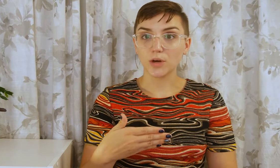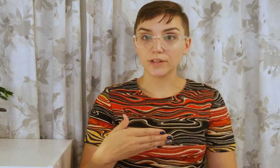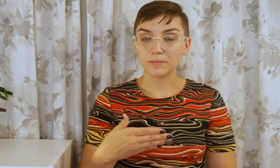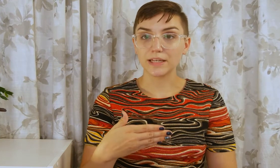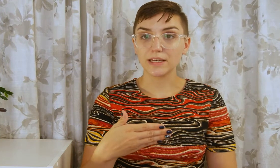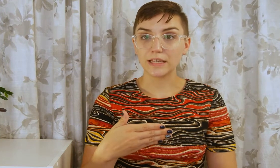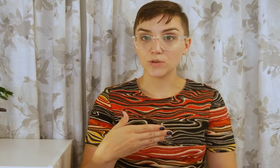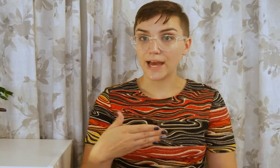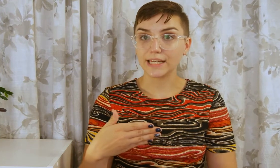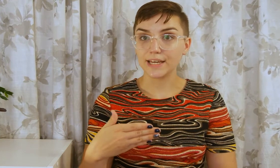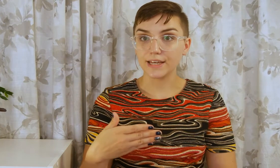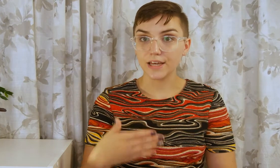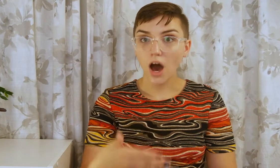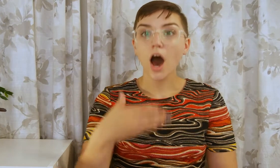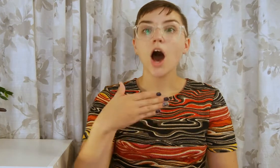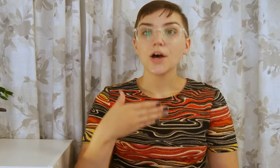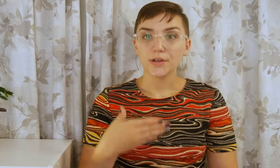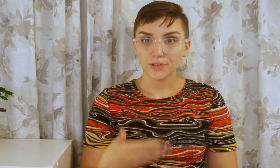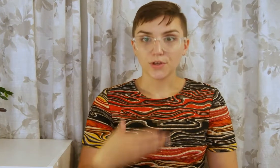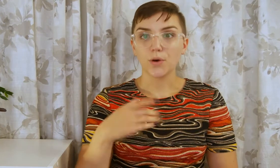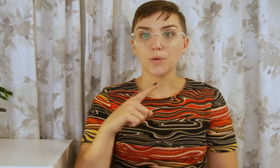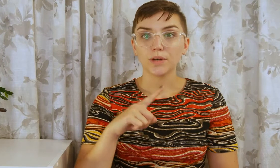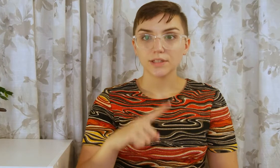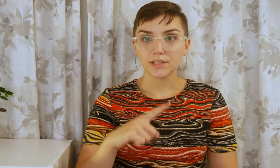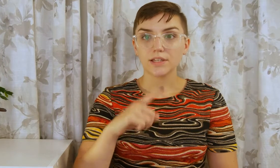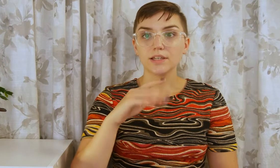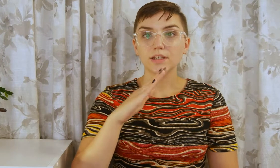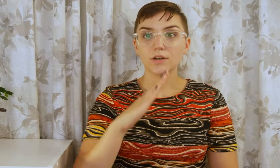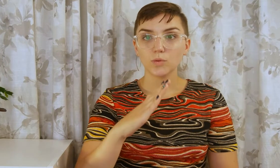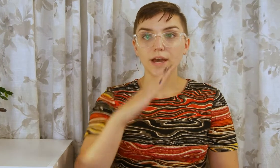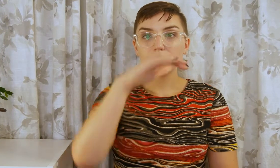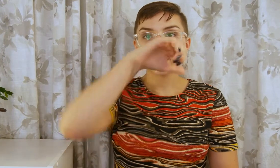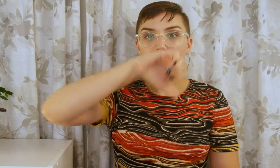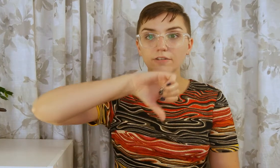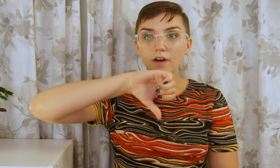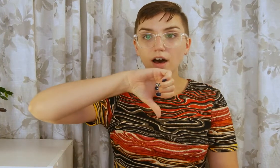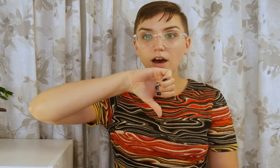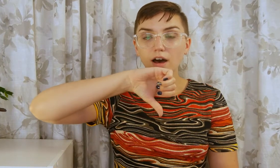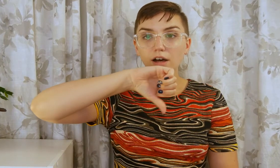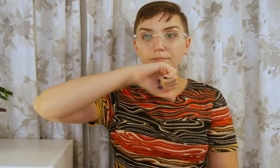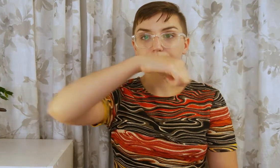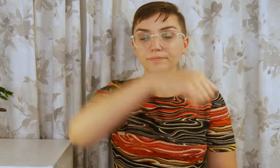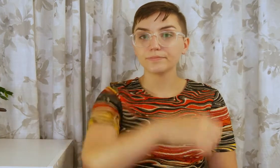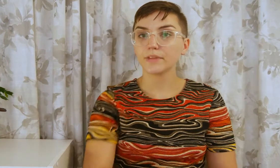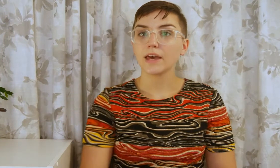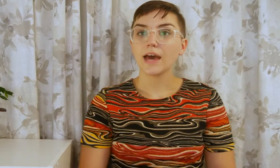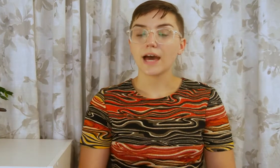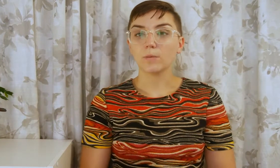with me, ready? SO TI RE FA. And when